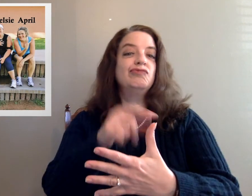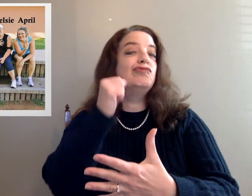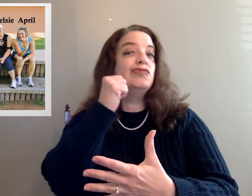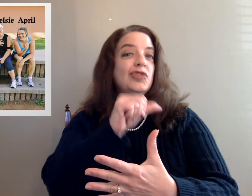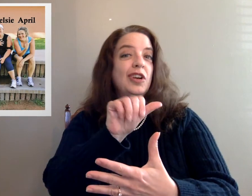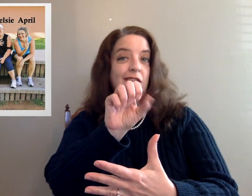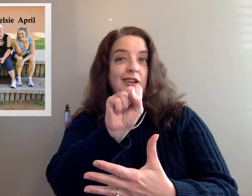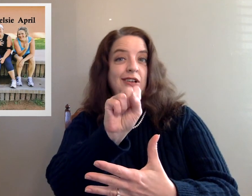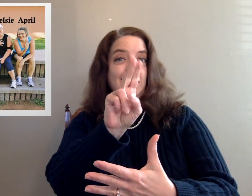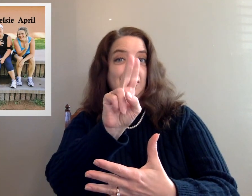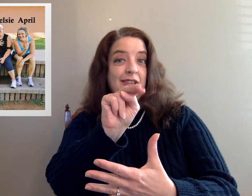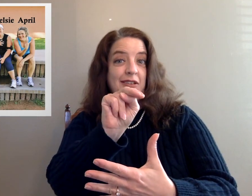See, I'm a weak hand.